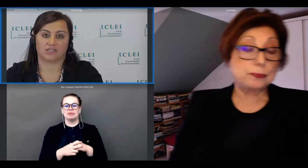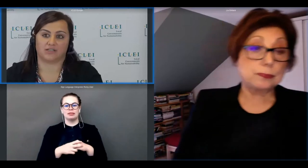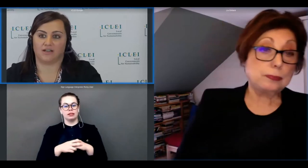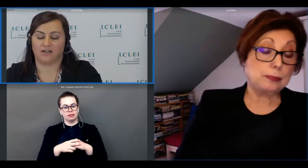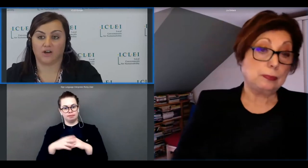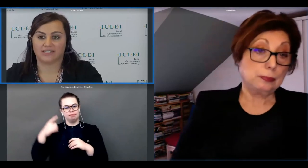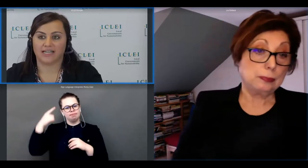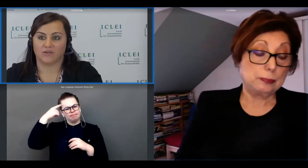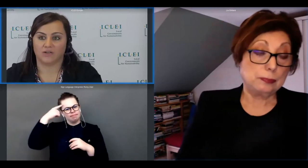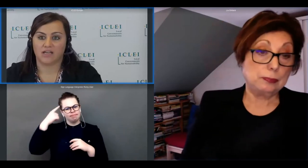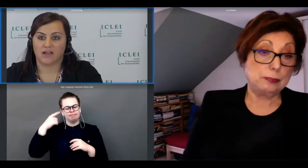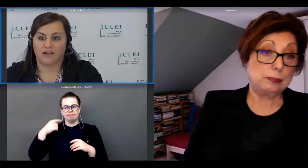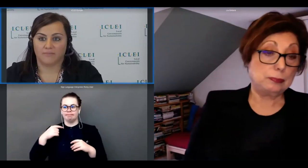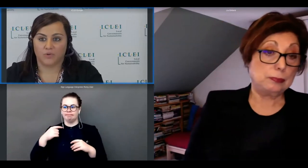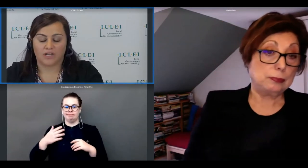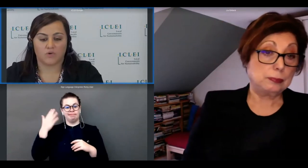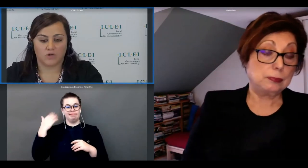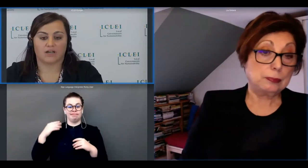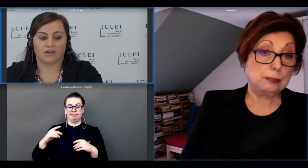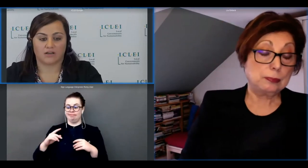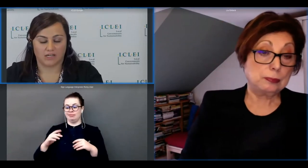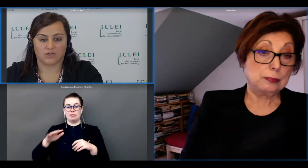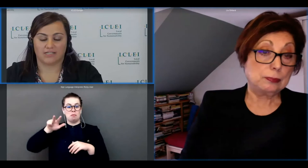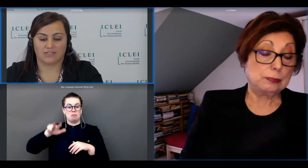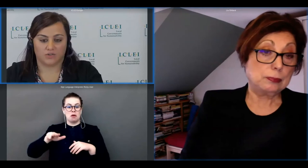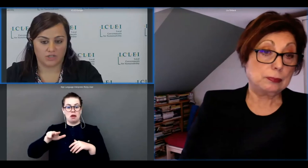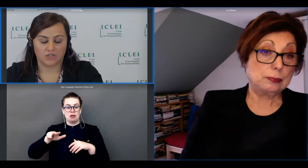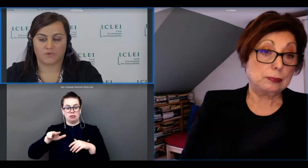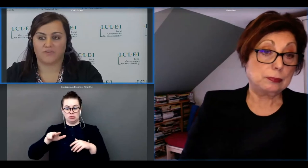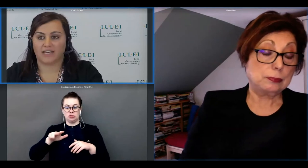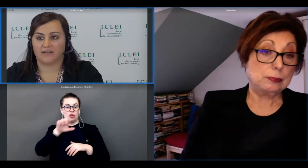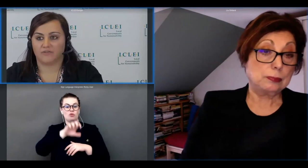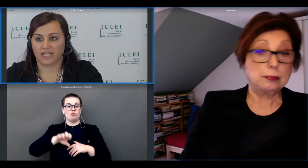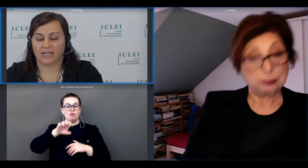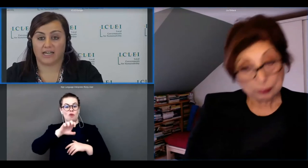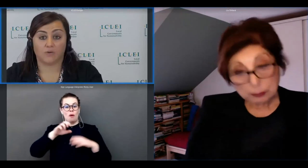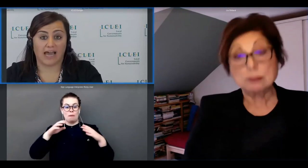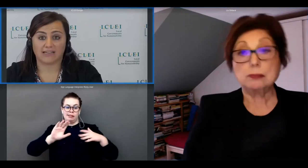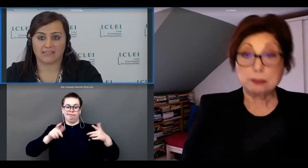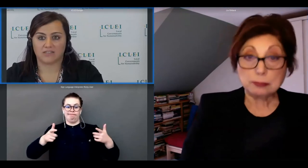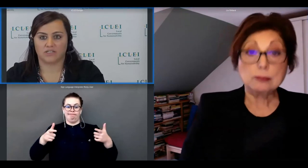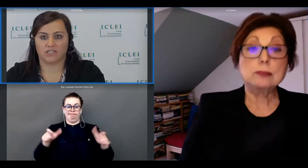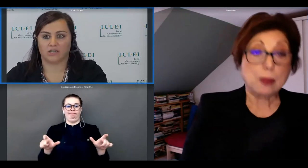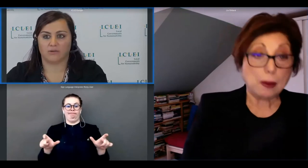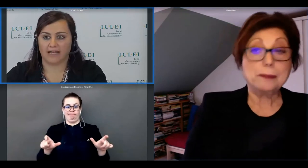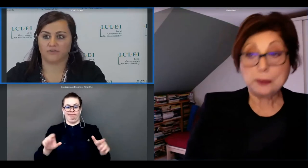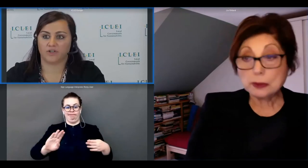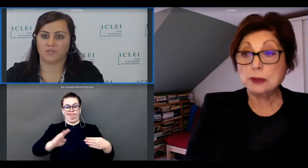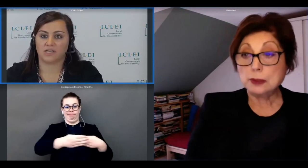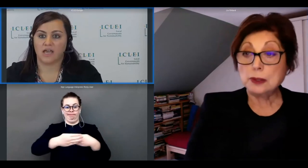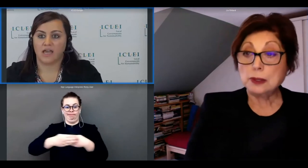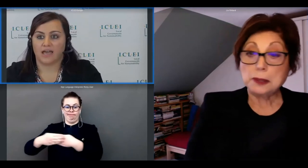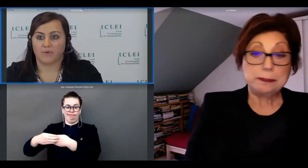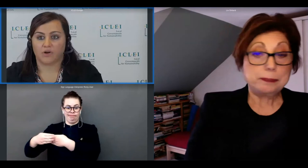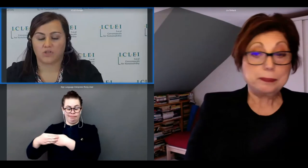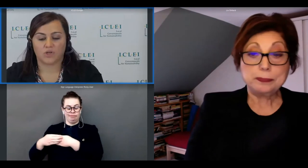first the lockdown more and more cultural institutions providing free and equal access to digital platforms